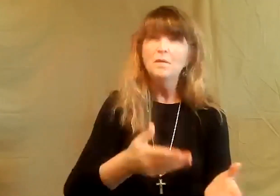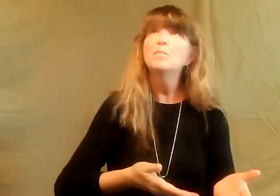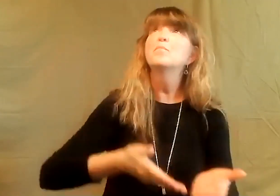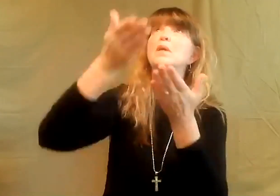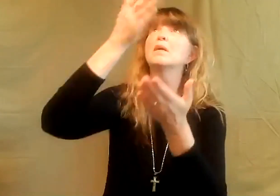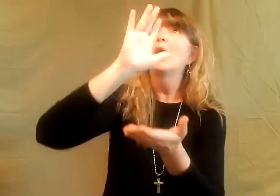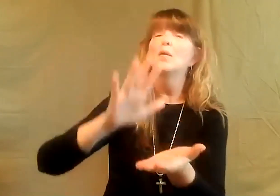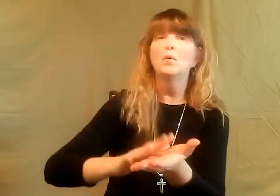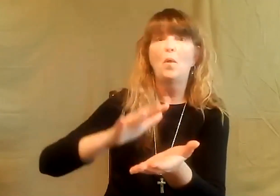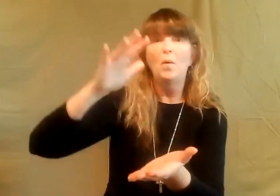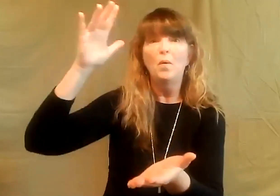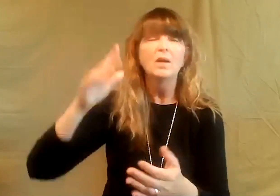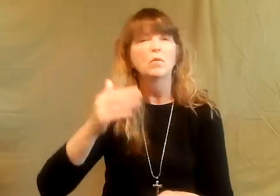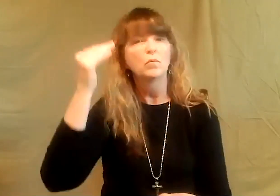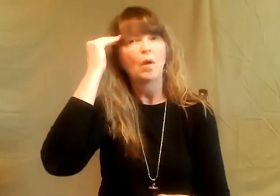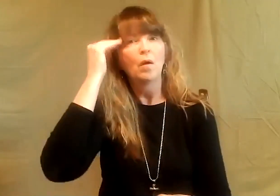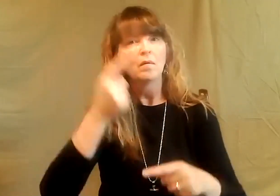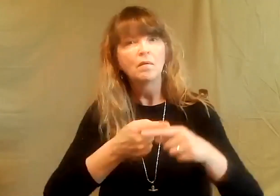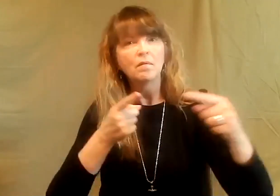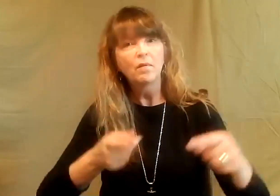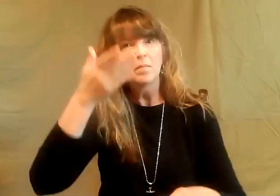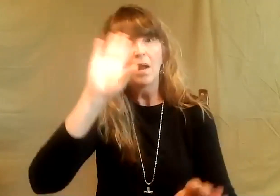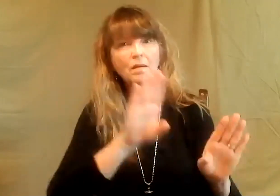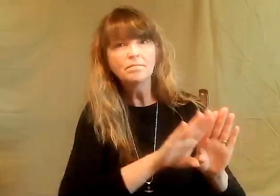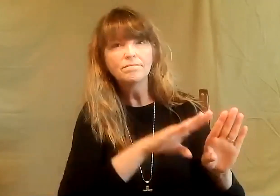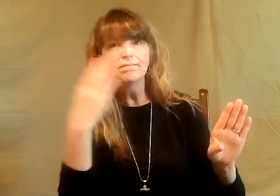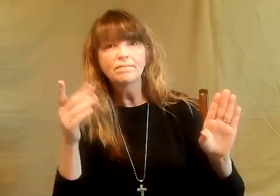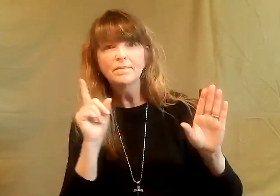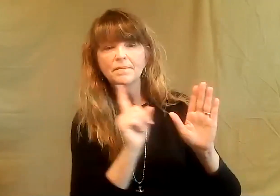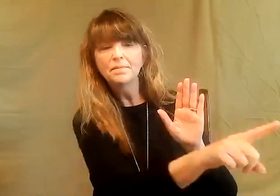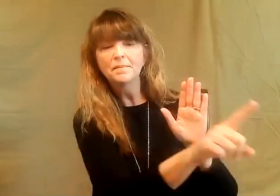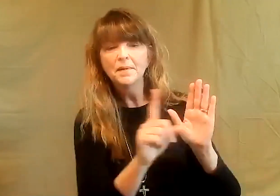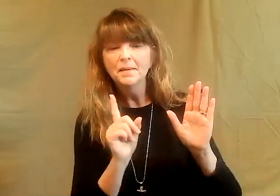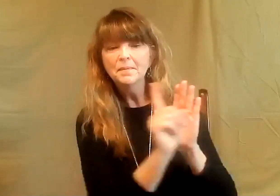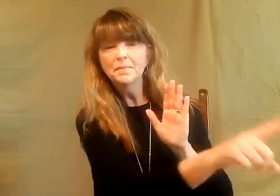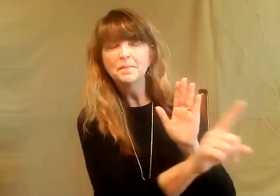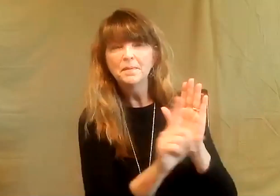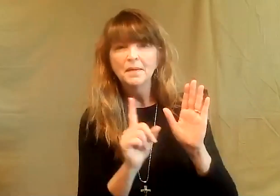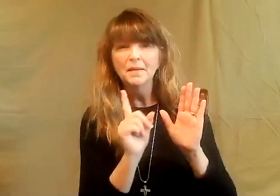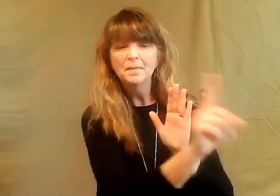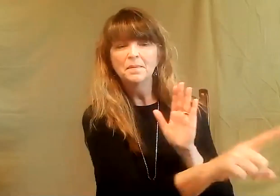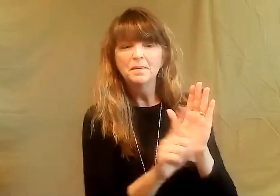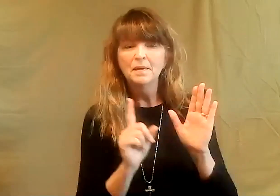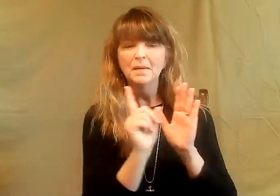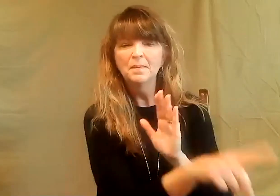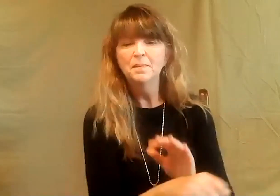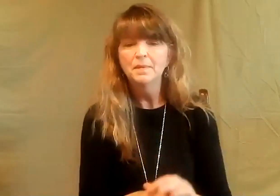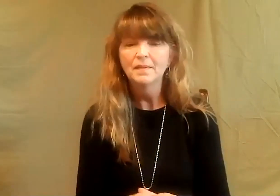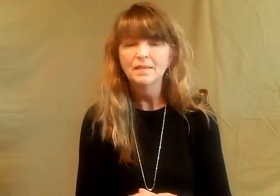stronger, and if that brings God glory, then you know that that door was put there by God.